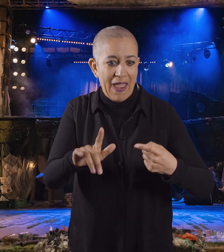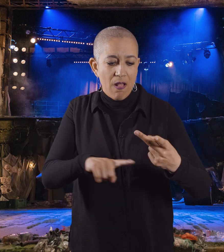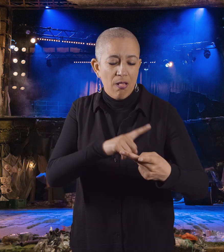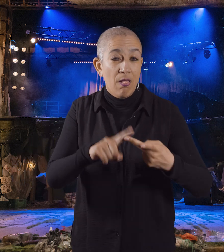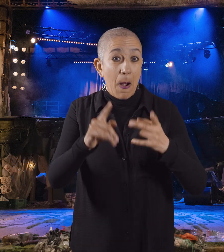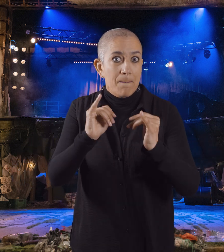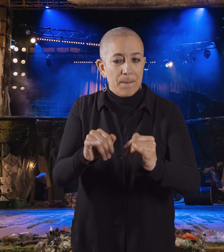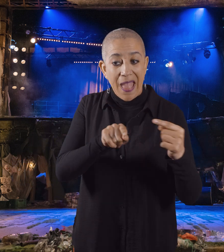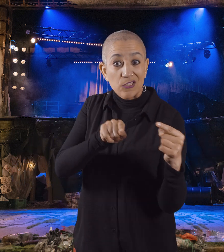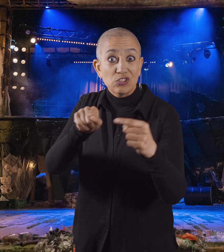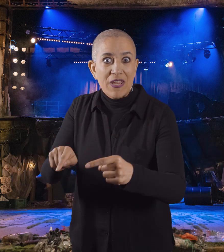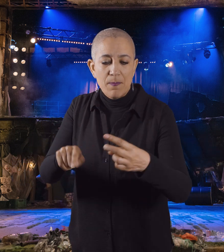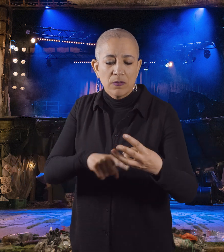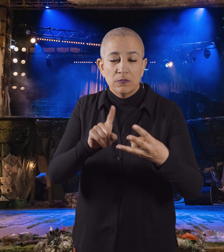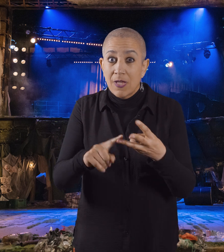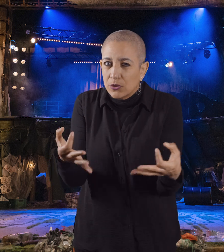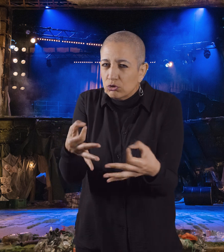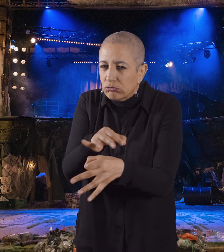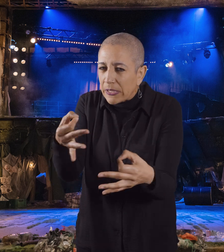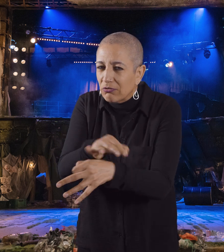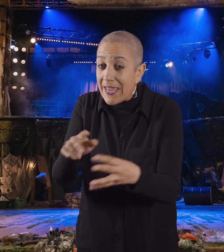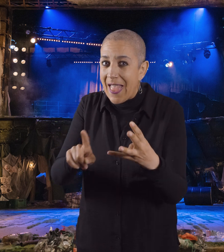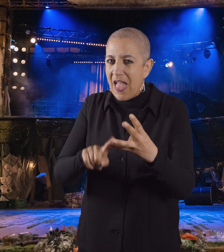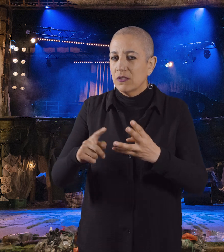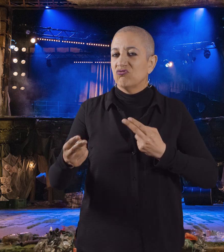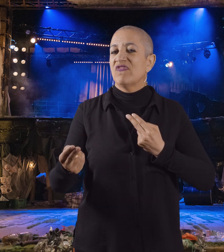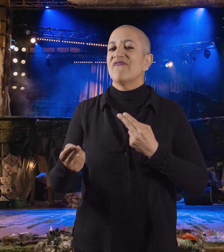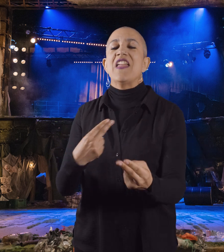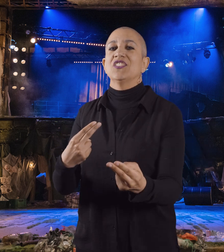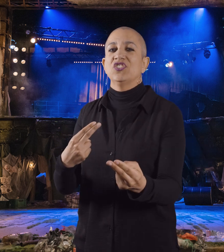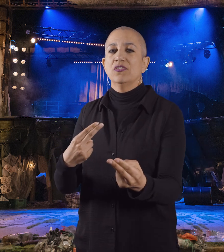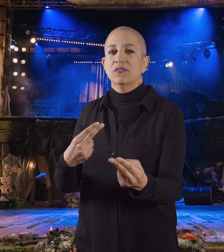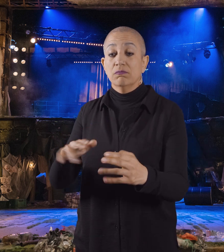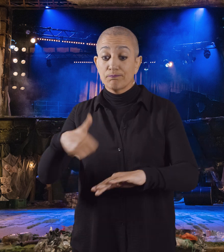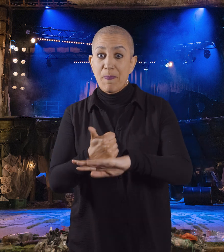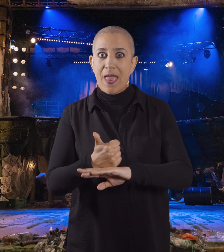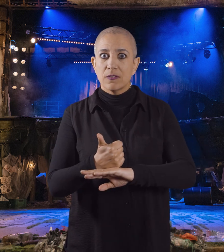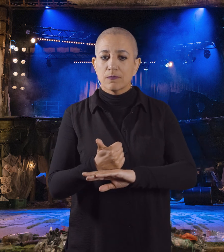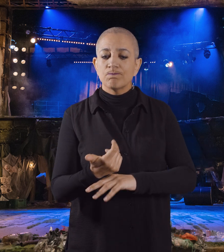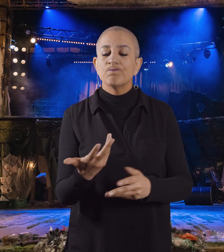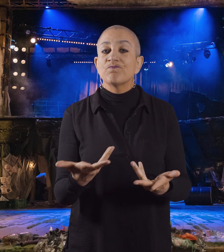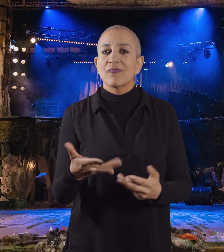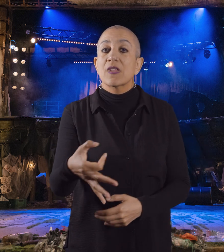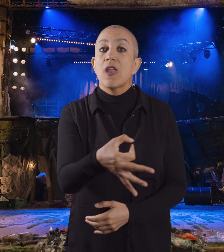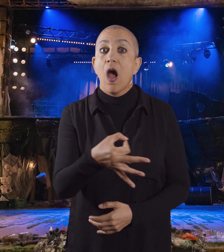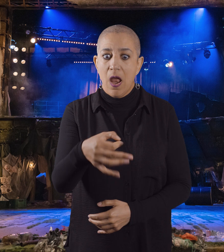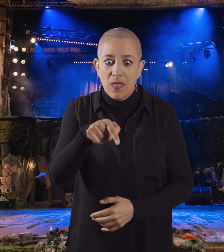-treatment, trickery and revenge set on an island full of spirits and magic.